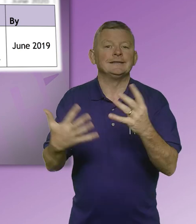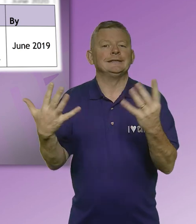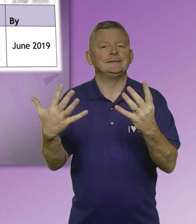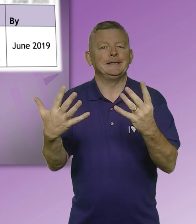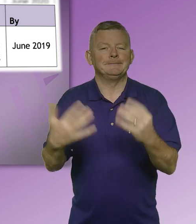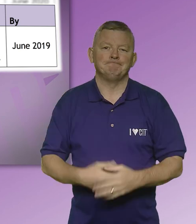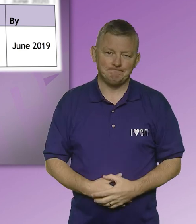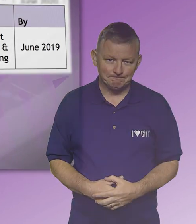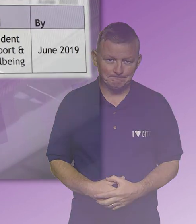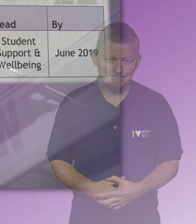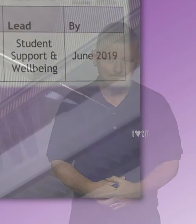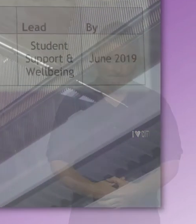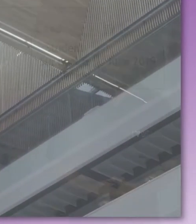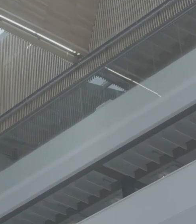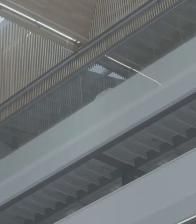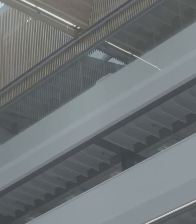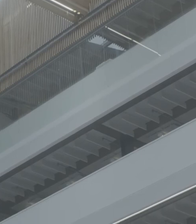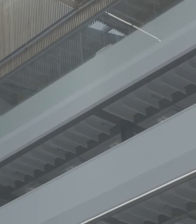student support